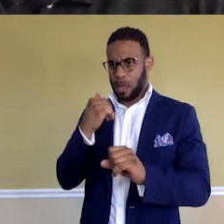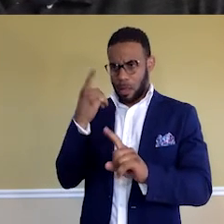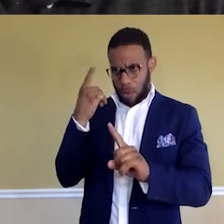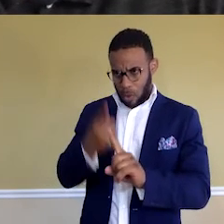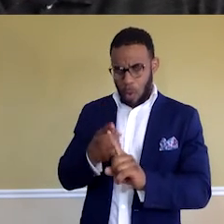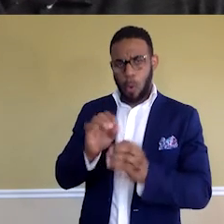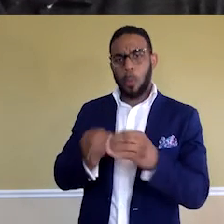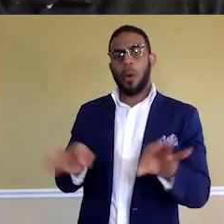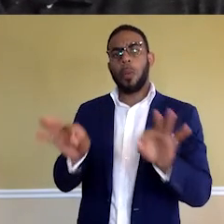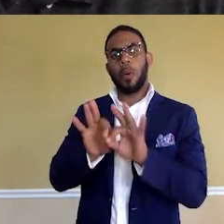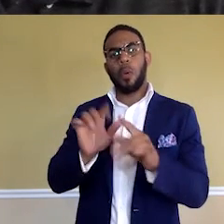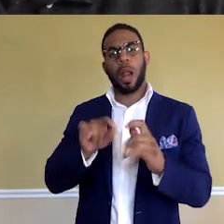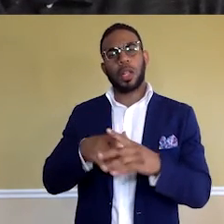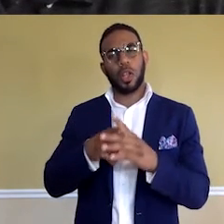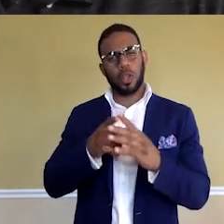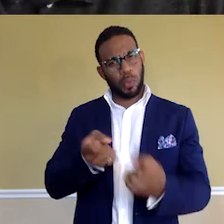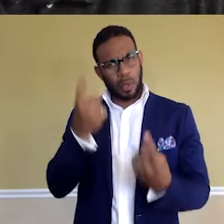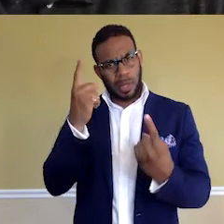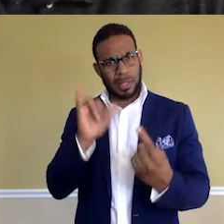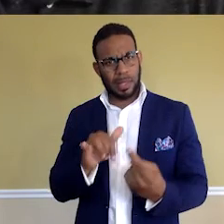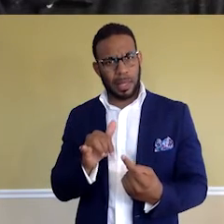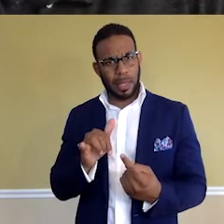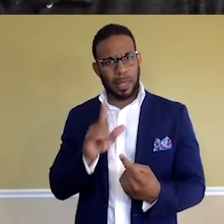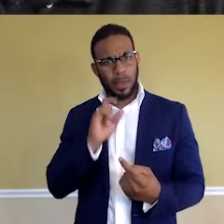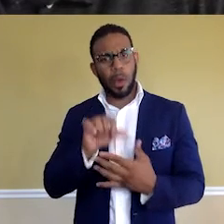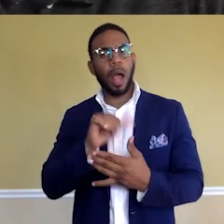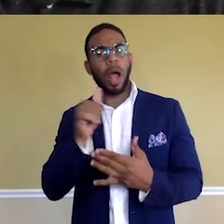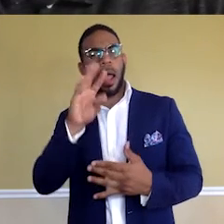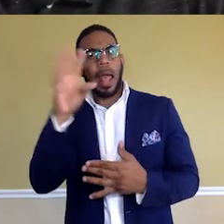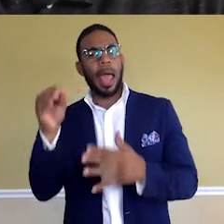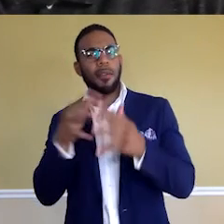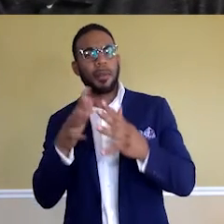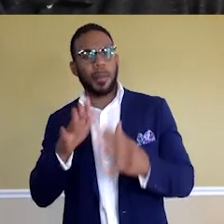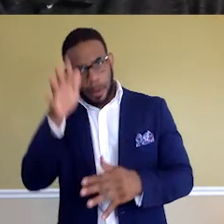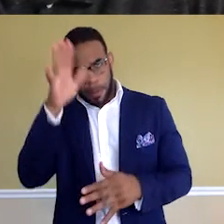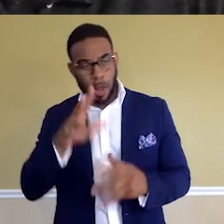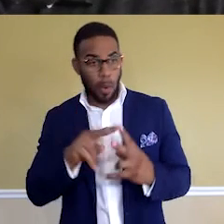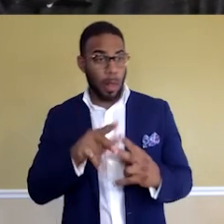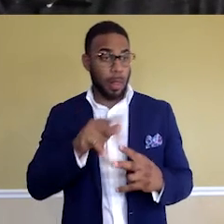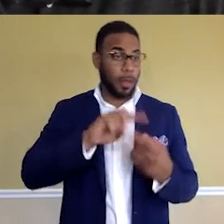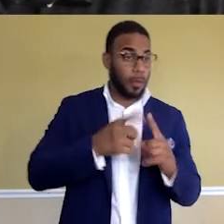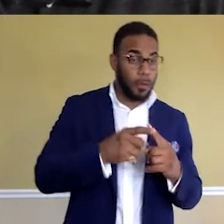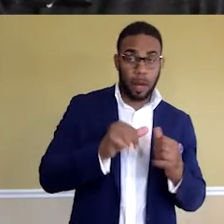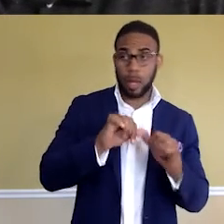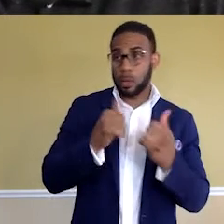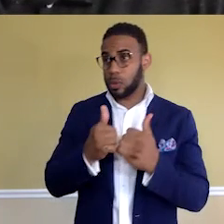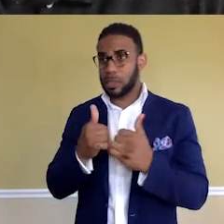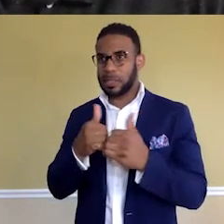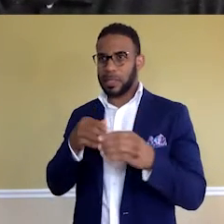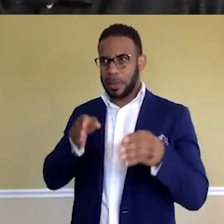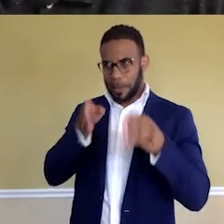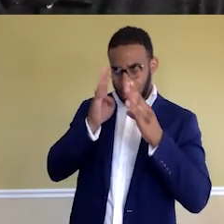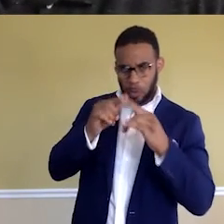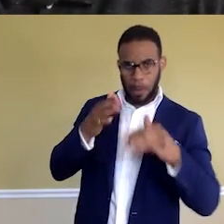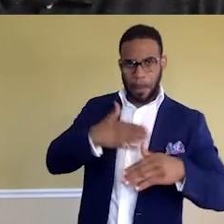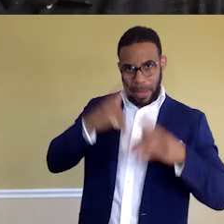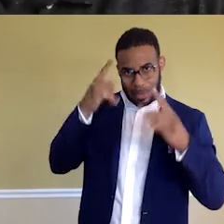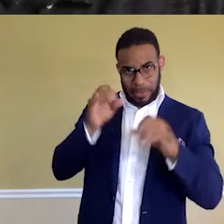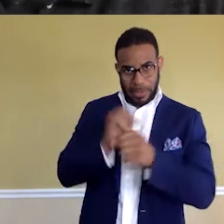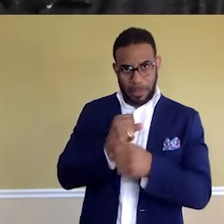because what I started to realize was there were other African-American males, whether they're friends, associates. They were paying attention to my decision-making and